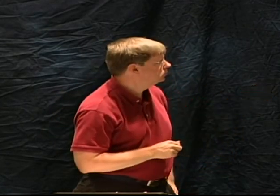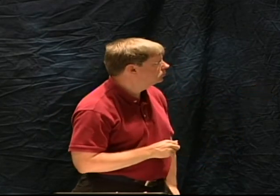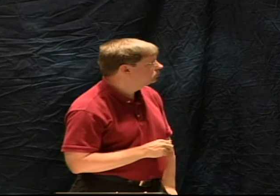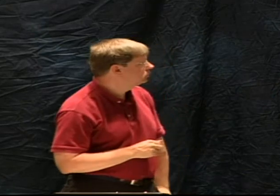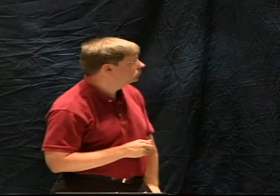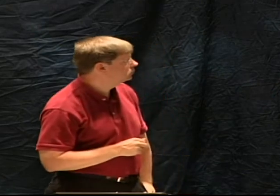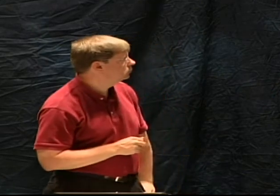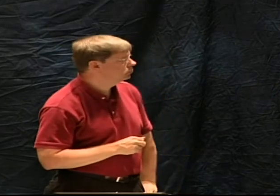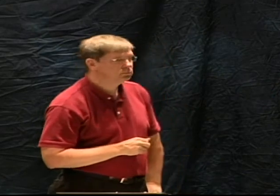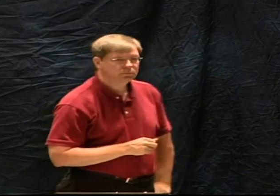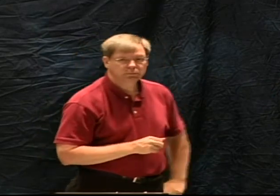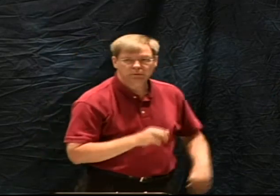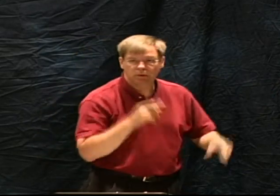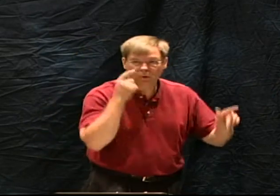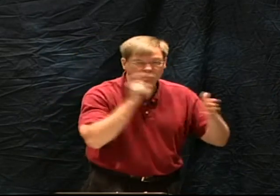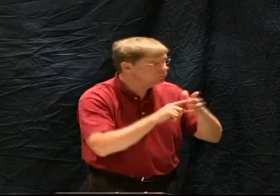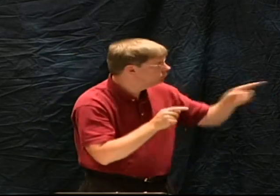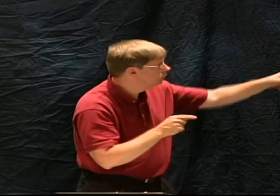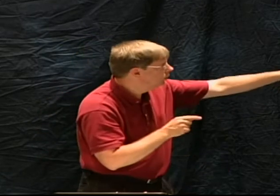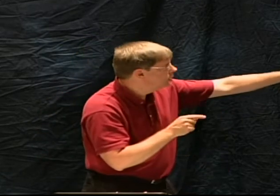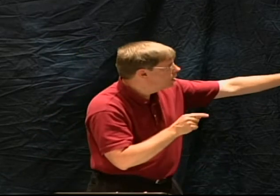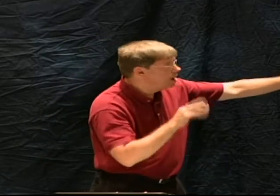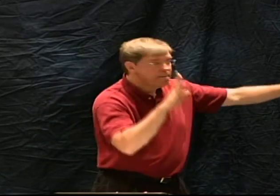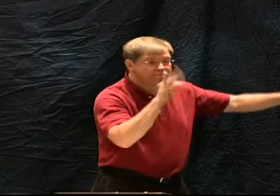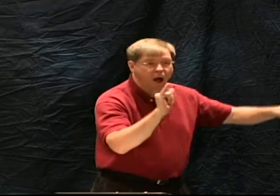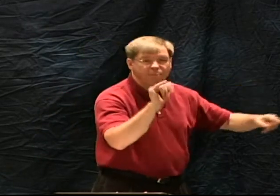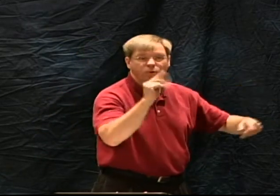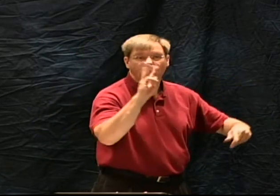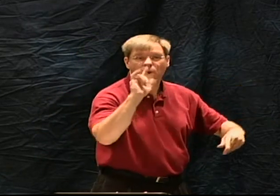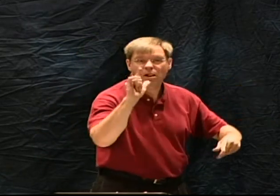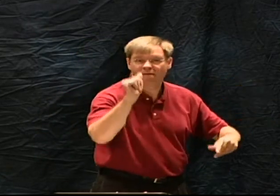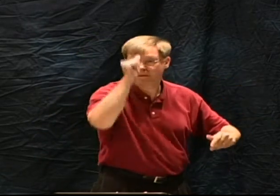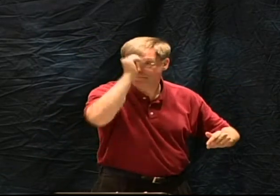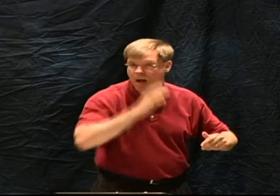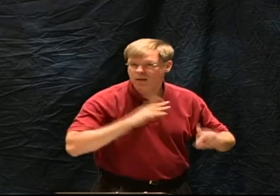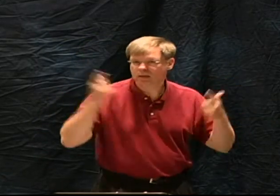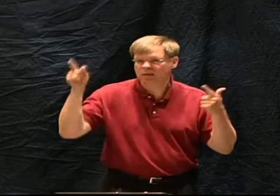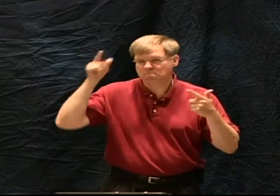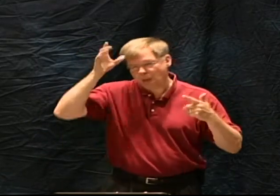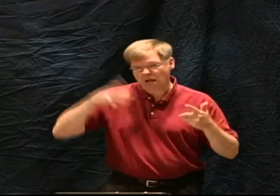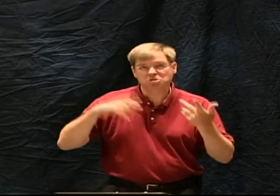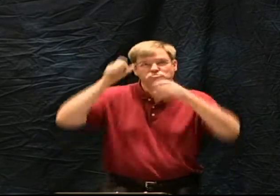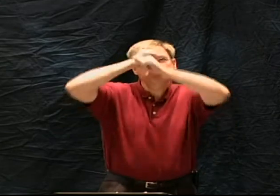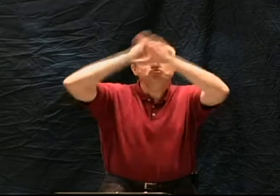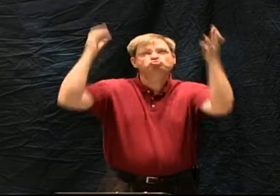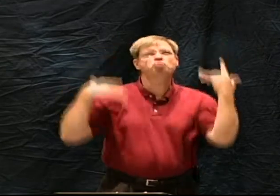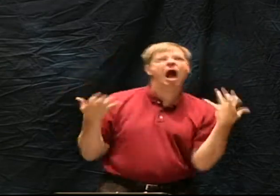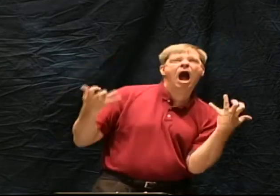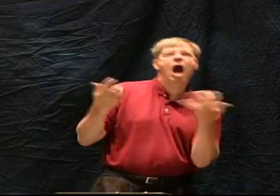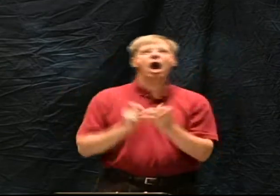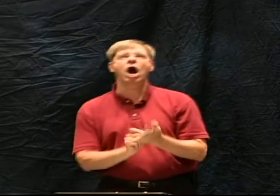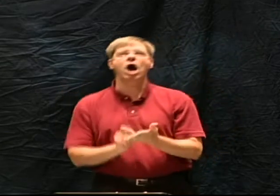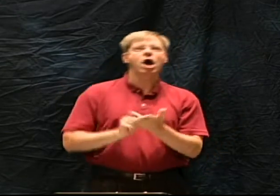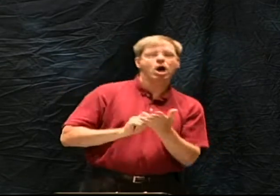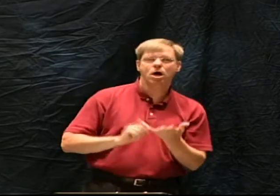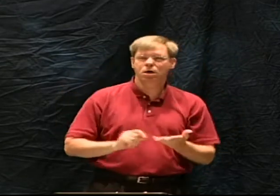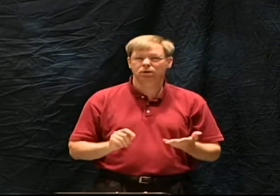somehow better than others but God has set them apart and then the holy spirit moves them to write again